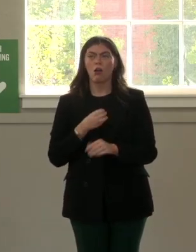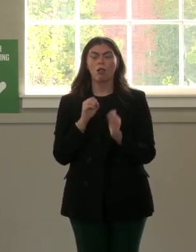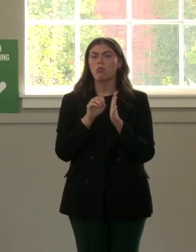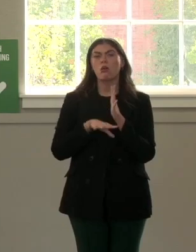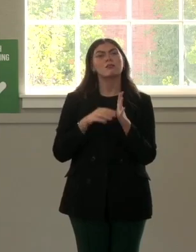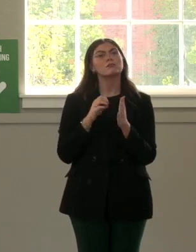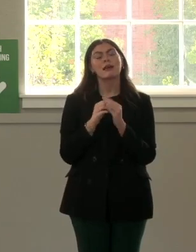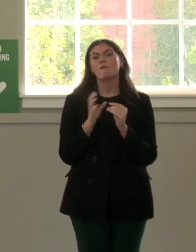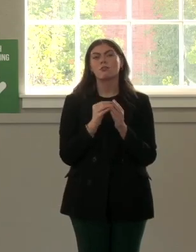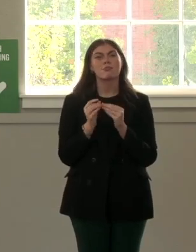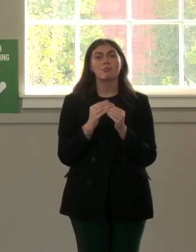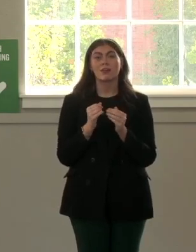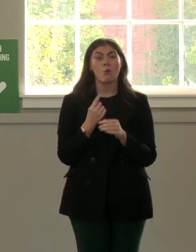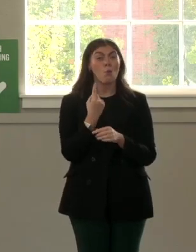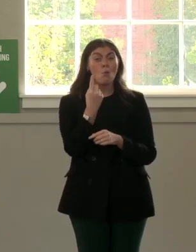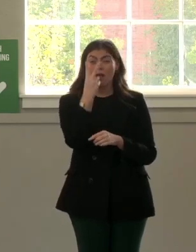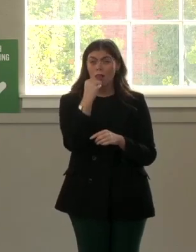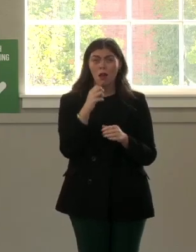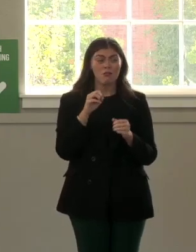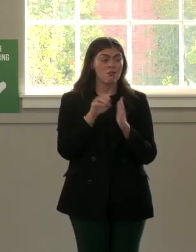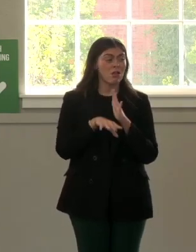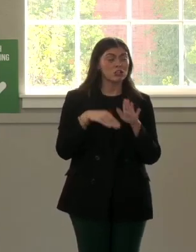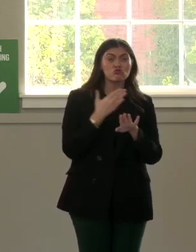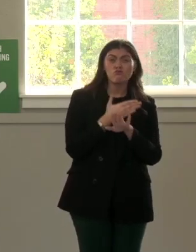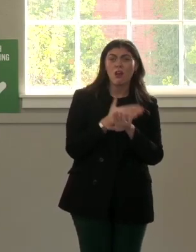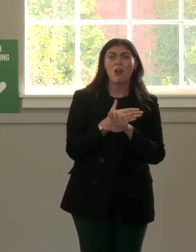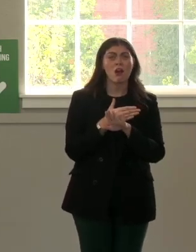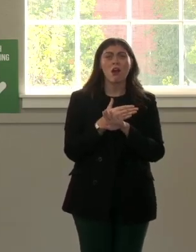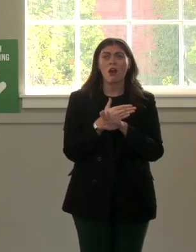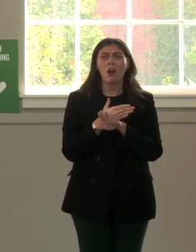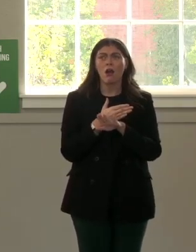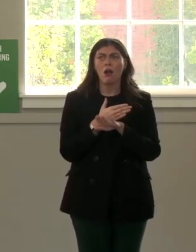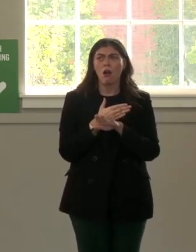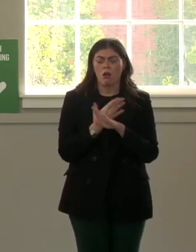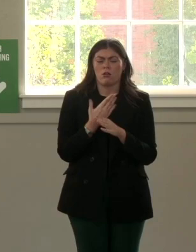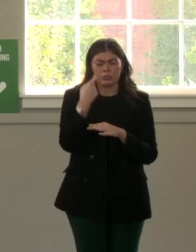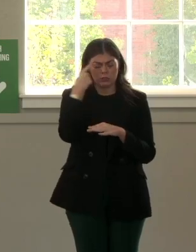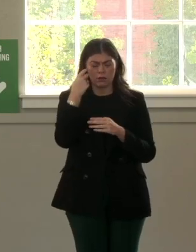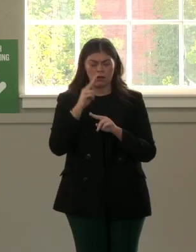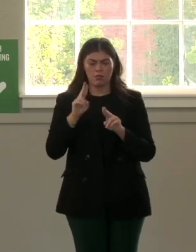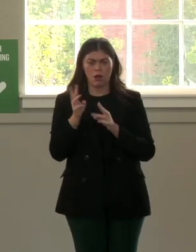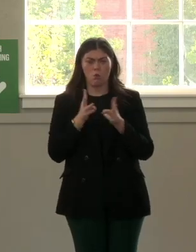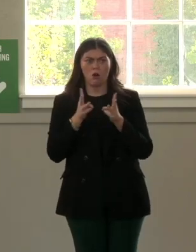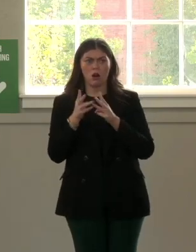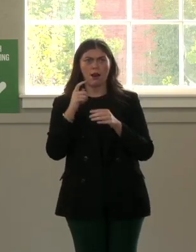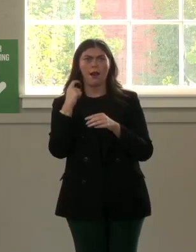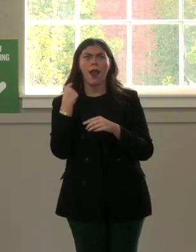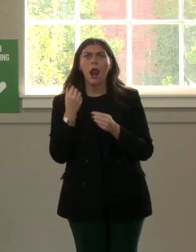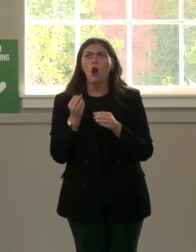Like literally overnight, I lost my career. All of a sudden, I wasn't a hair maker process anymore. I wasn't a model agent.